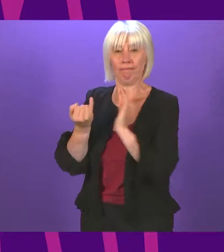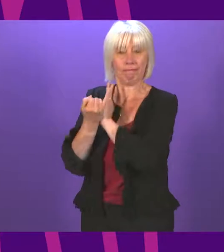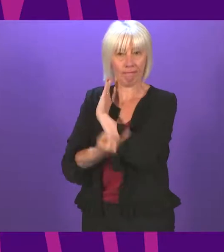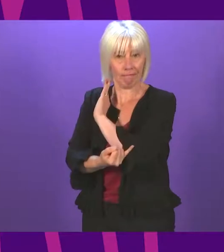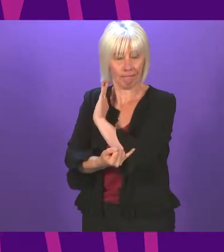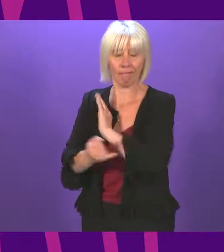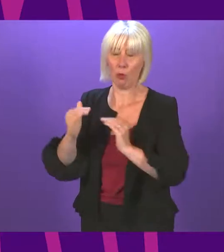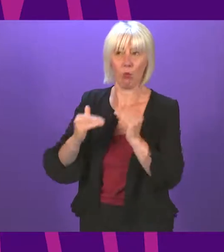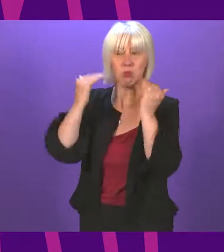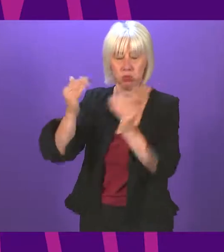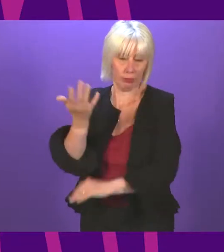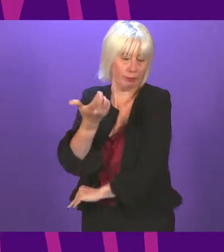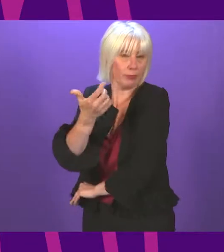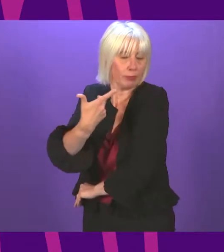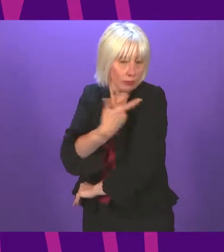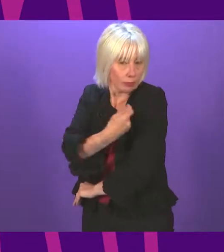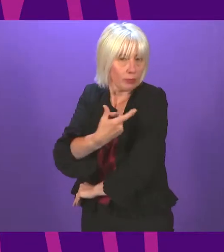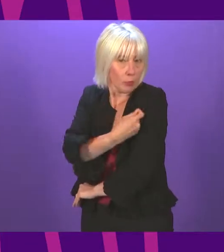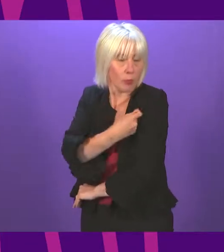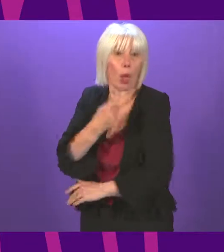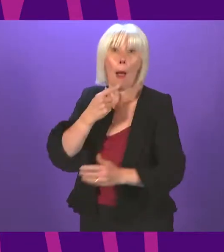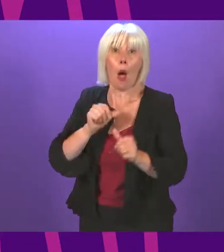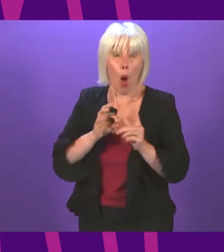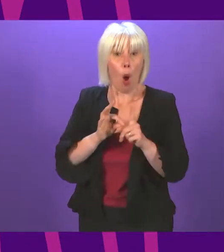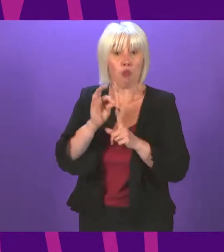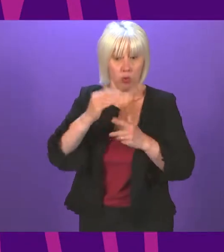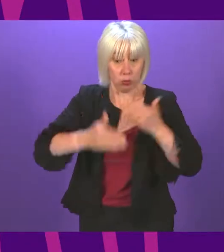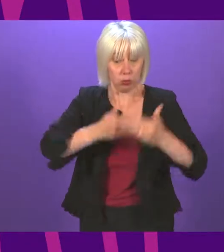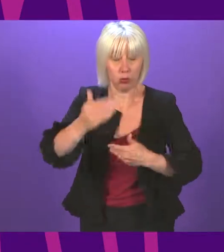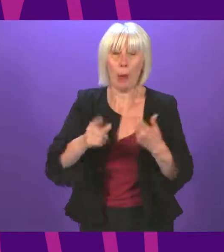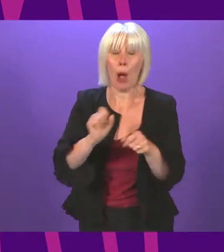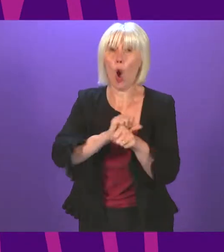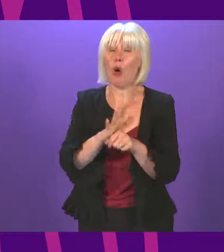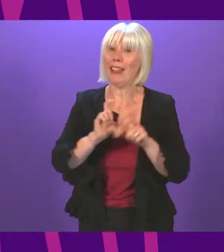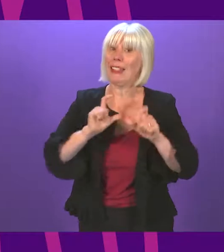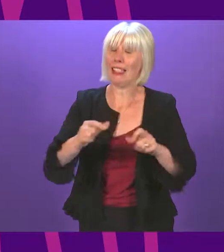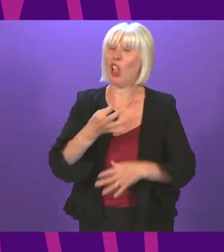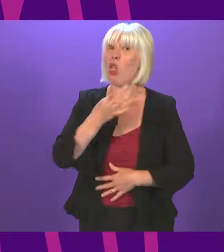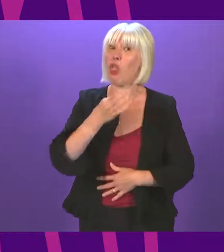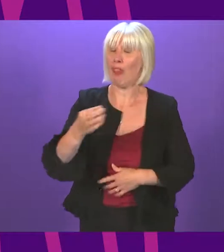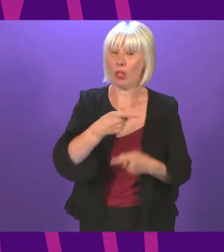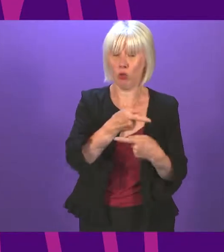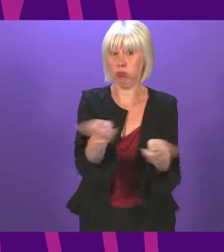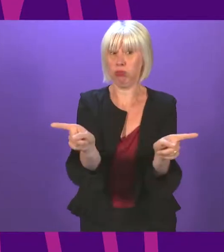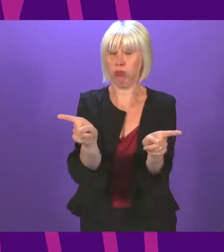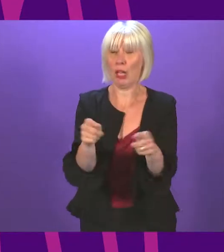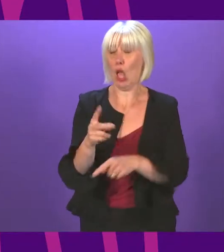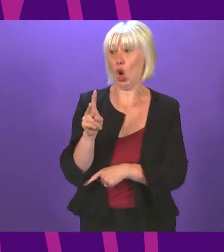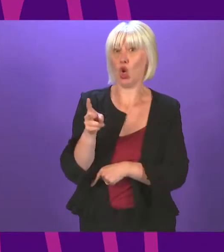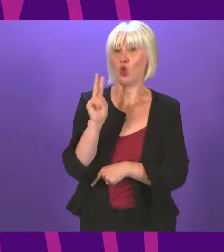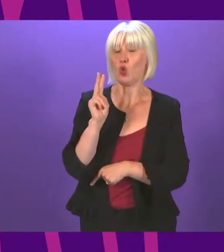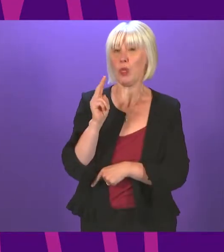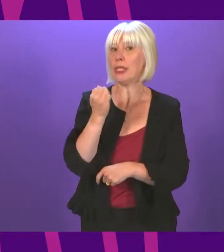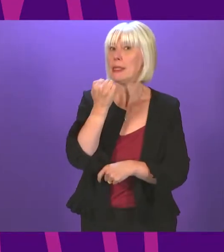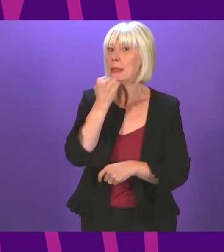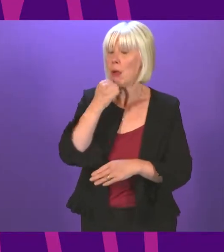progress has been made, COVID remains a significant threat to our people and the sharp rise in cases in the last two weeks is a